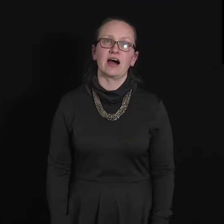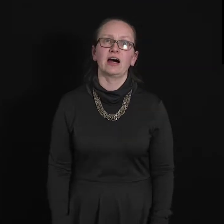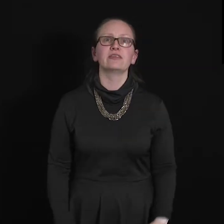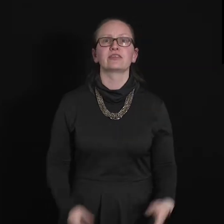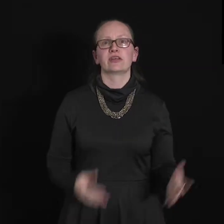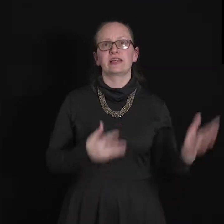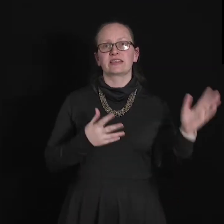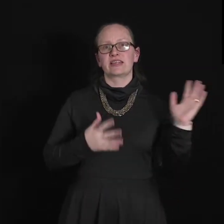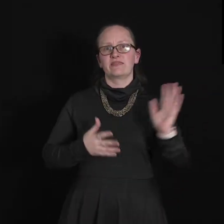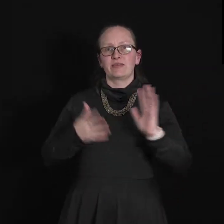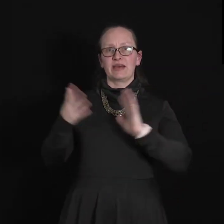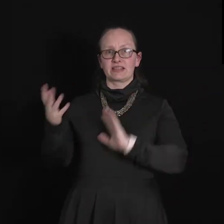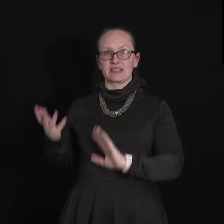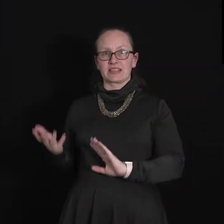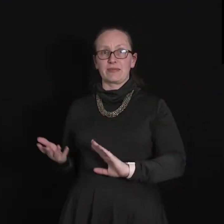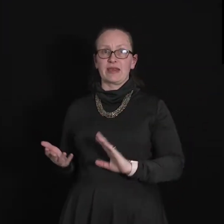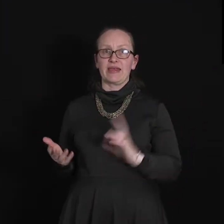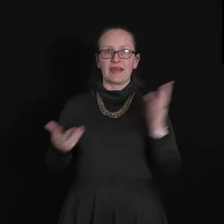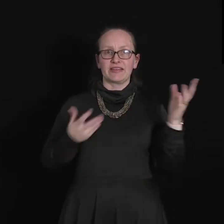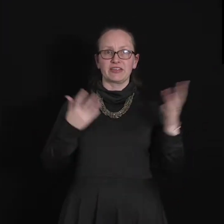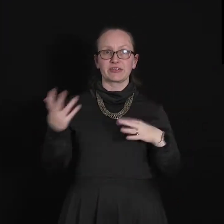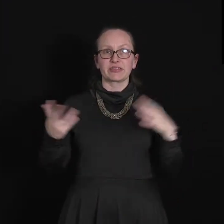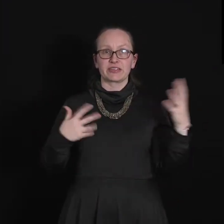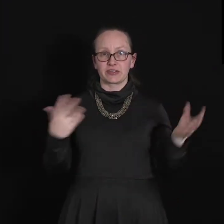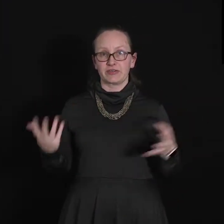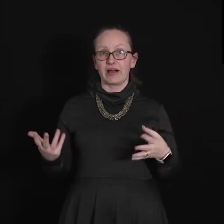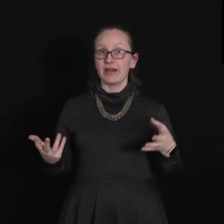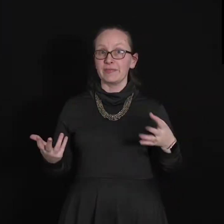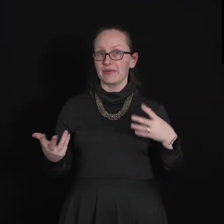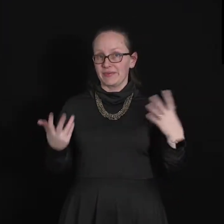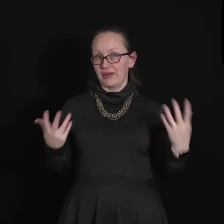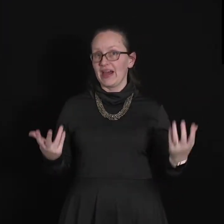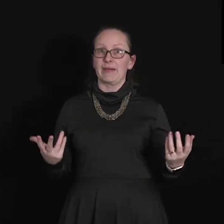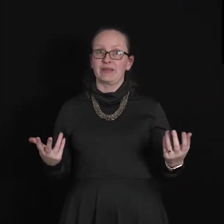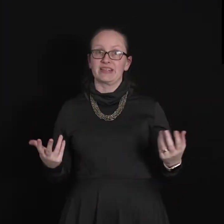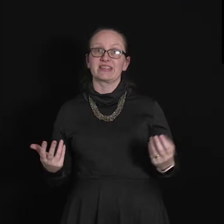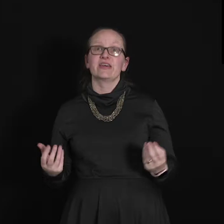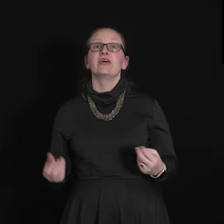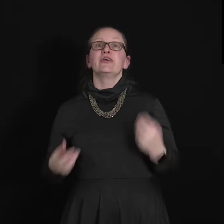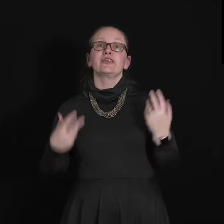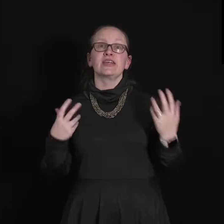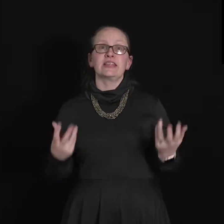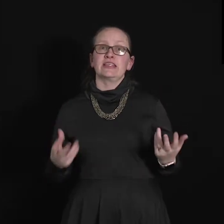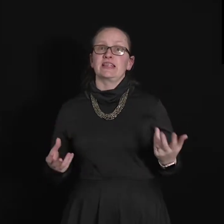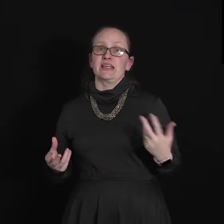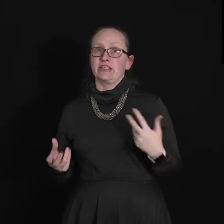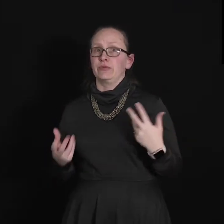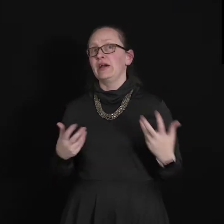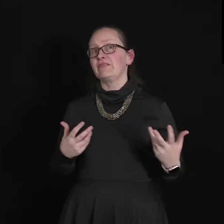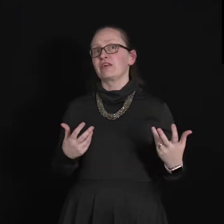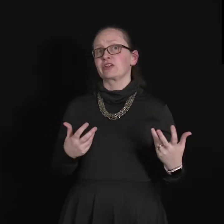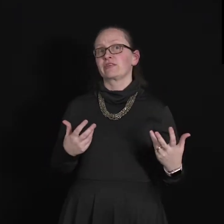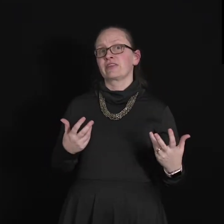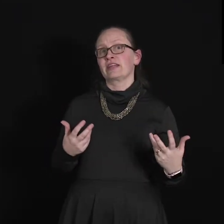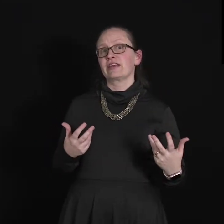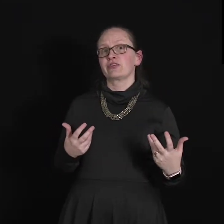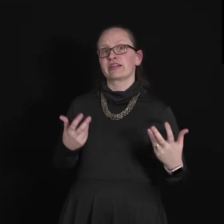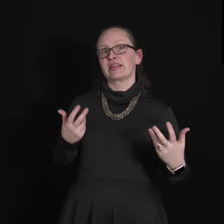hard, so let's give the maths a skip here and just describe what happens. So in this case the wave function of the electron can